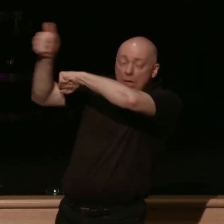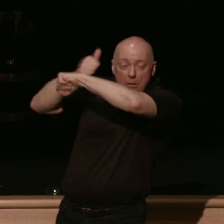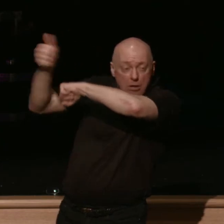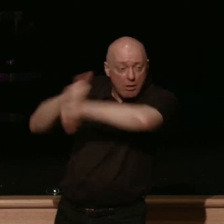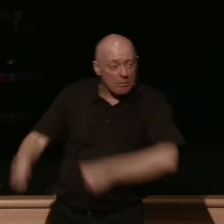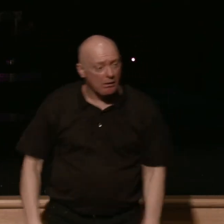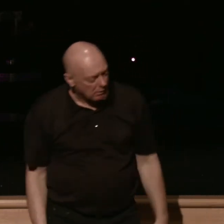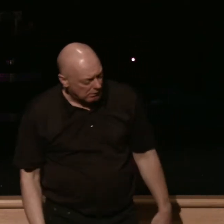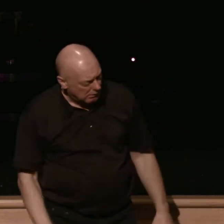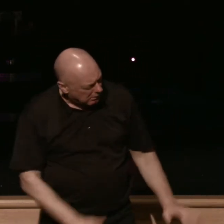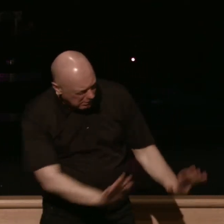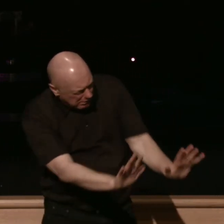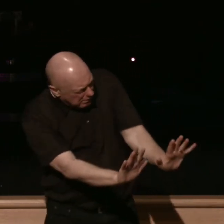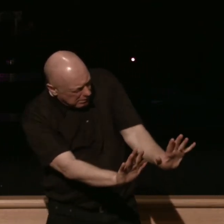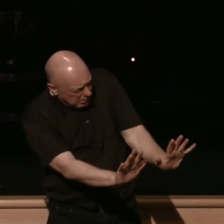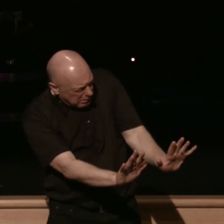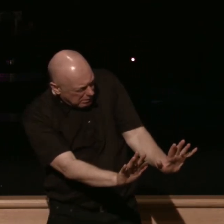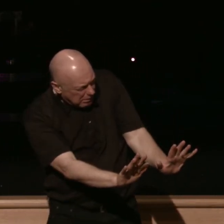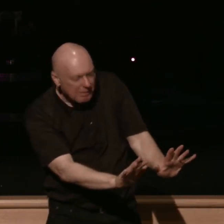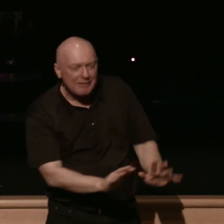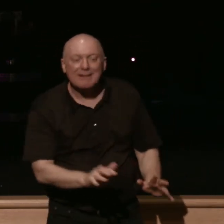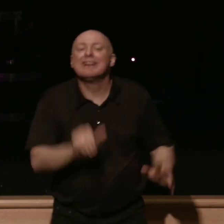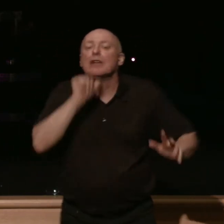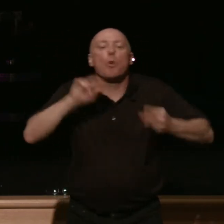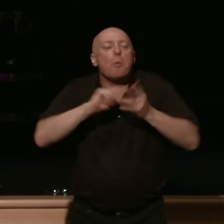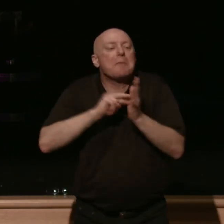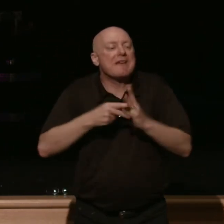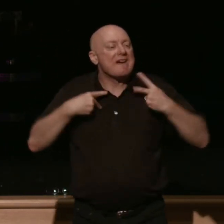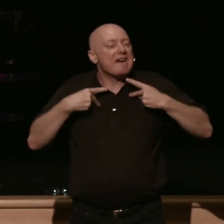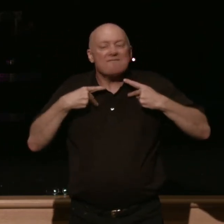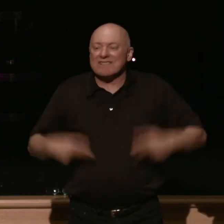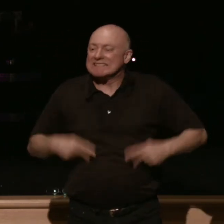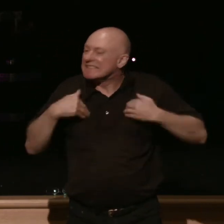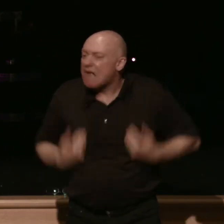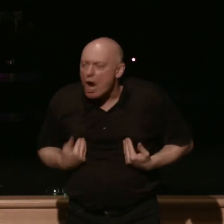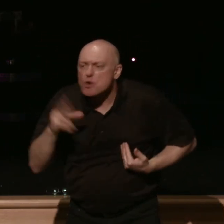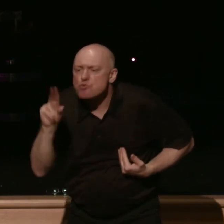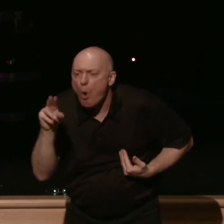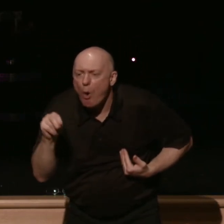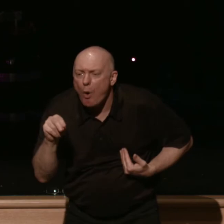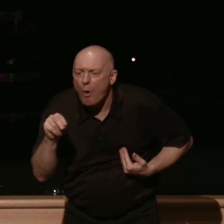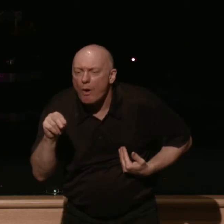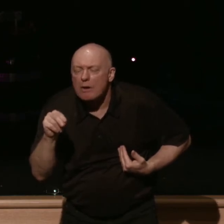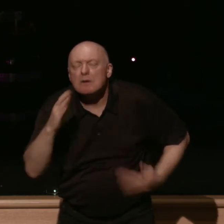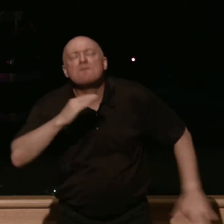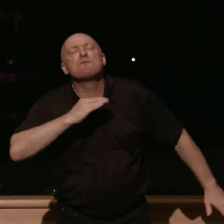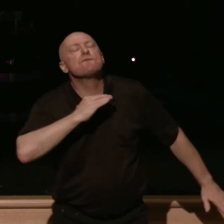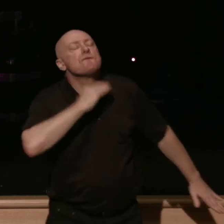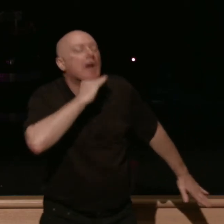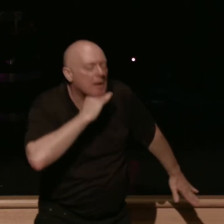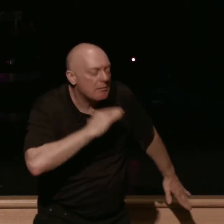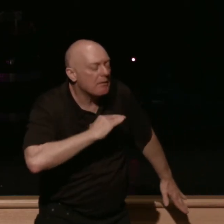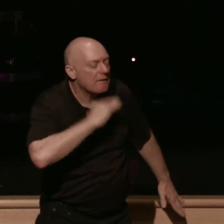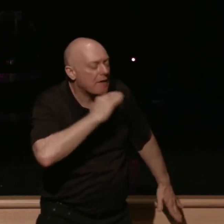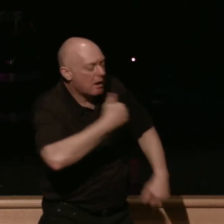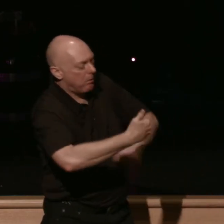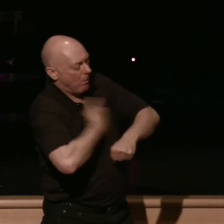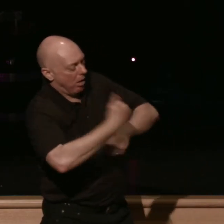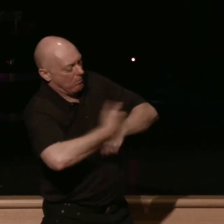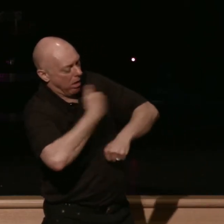he's not physically tired god doesn't do that but he's just sick of the accusations he's sick of